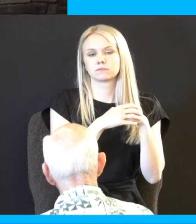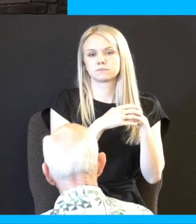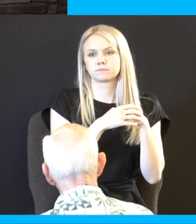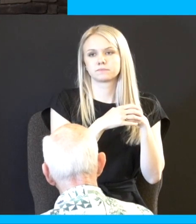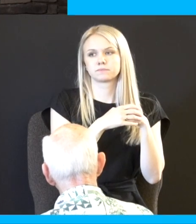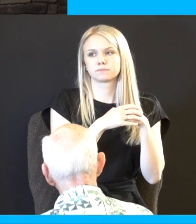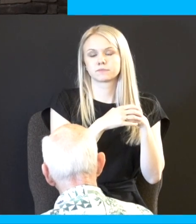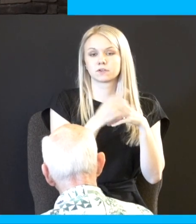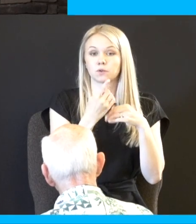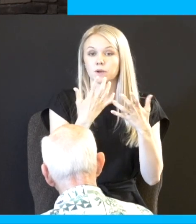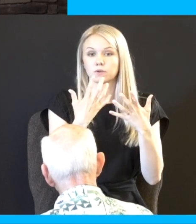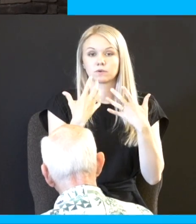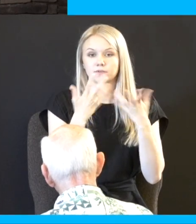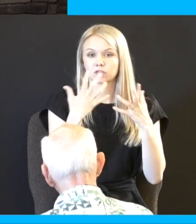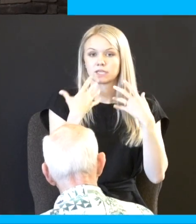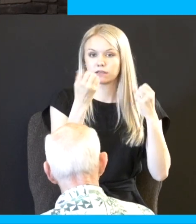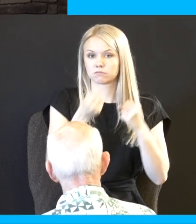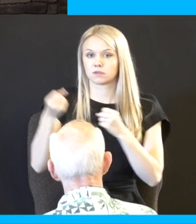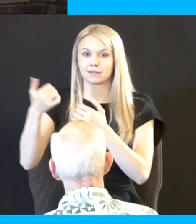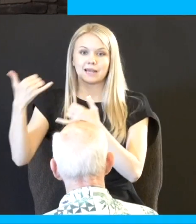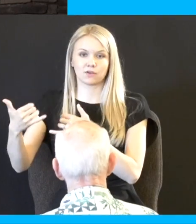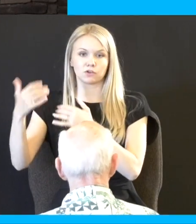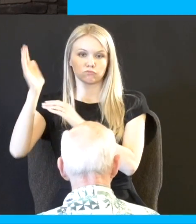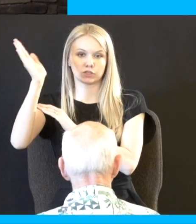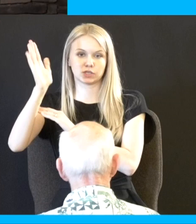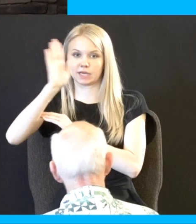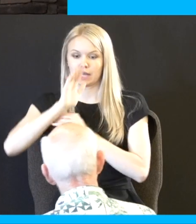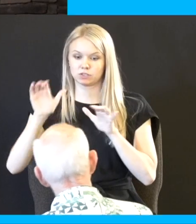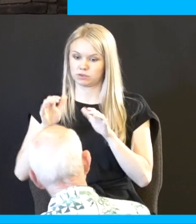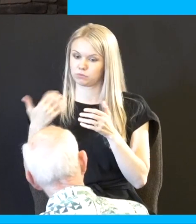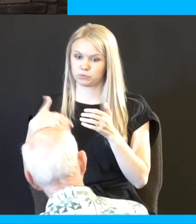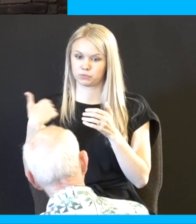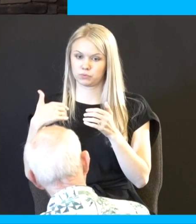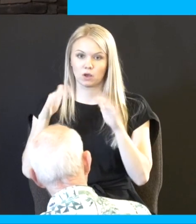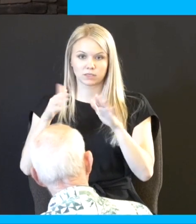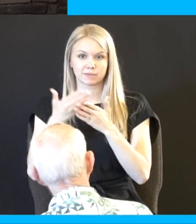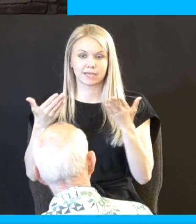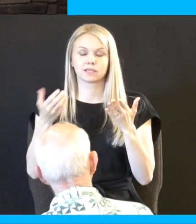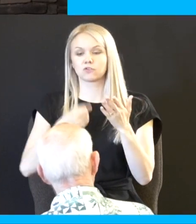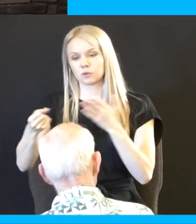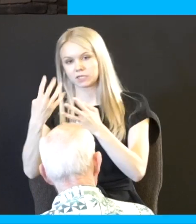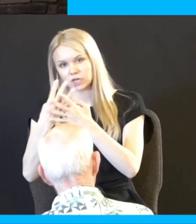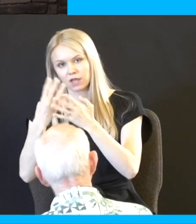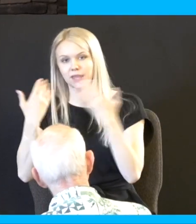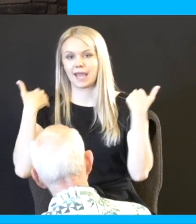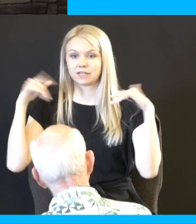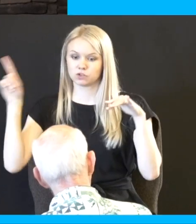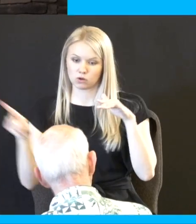at the gate beautiful now they're again preaching God's doing some cool stuff they throw him in jail for the night the angel comes lets him out of prison goes tells him go preach